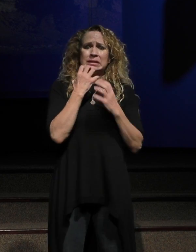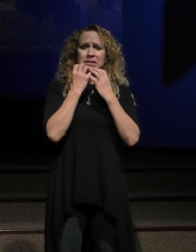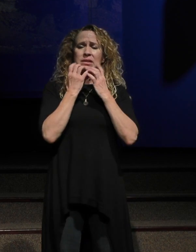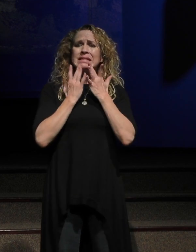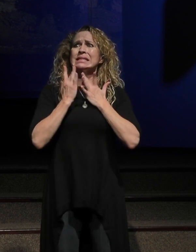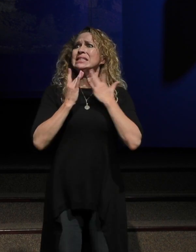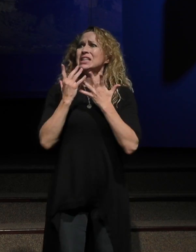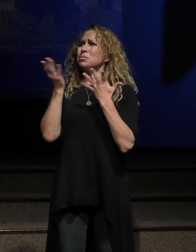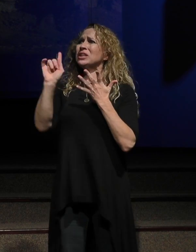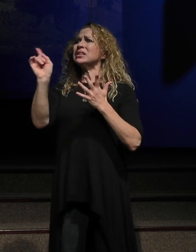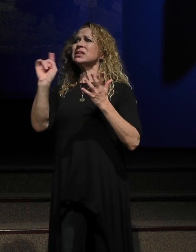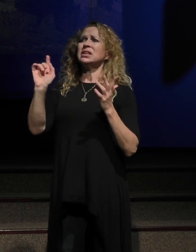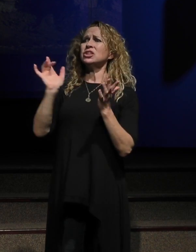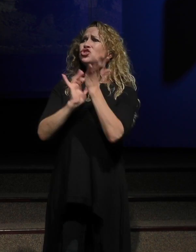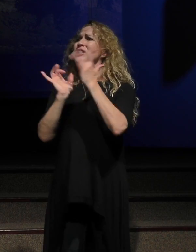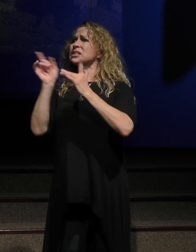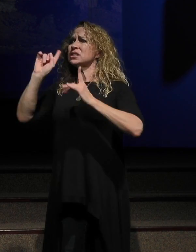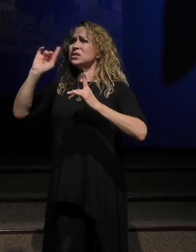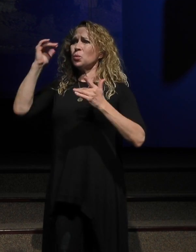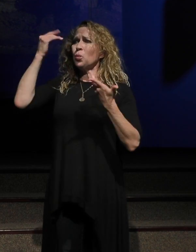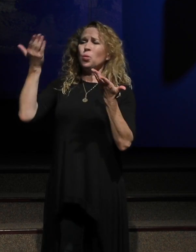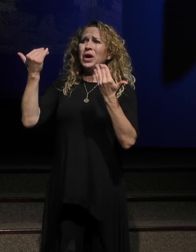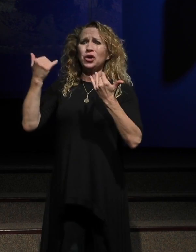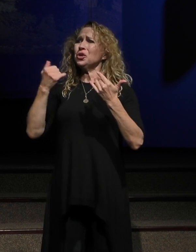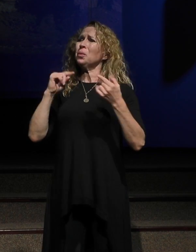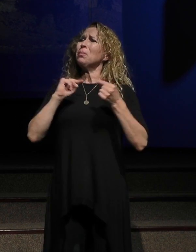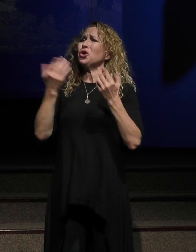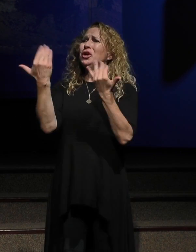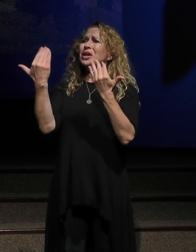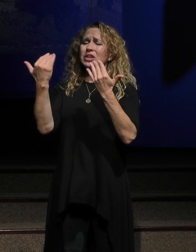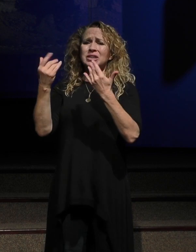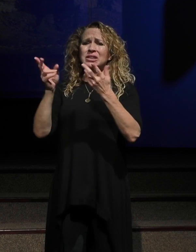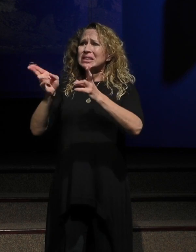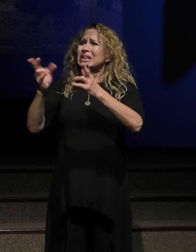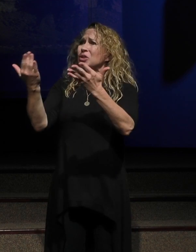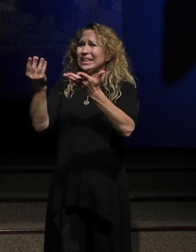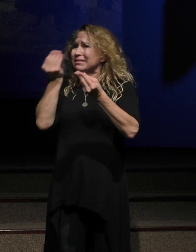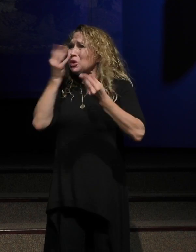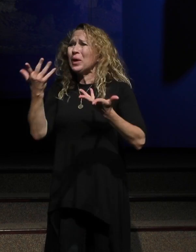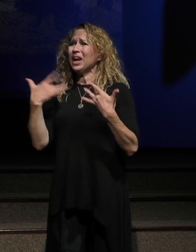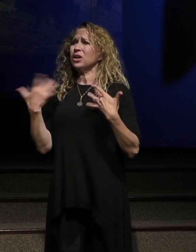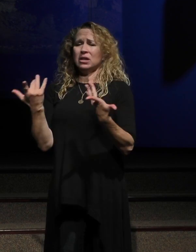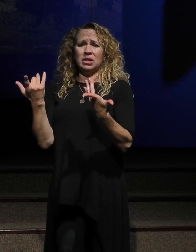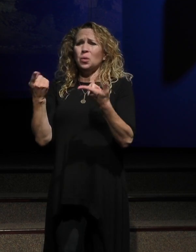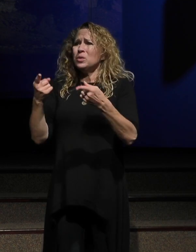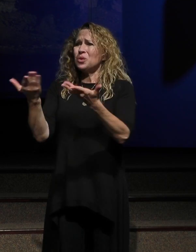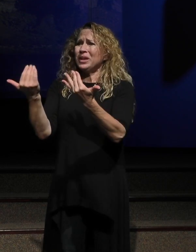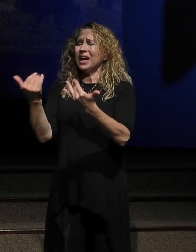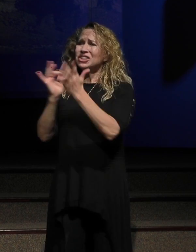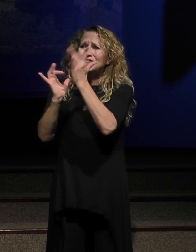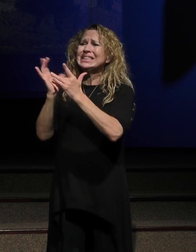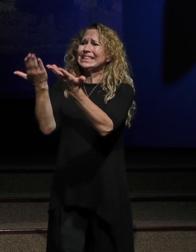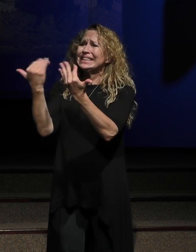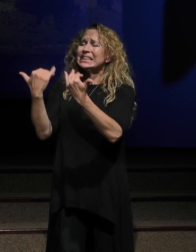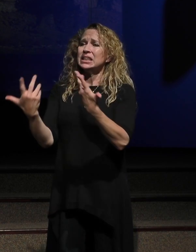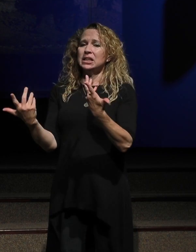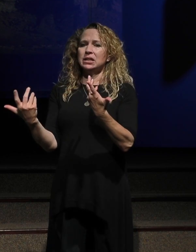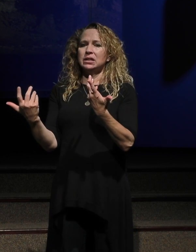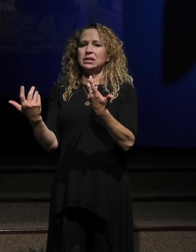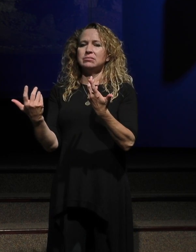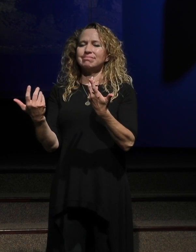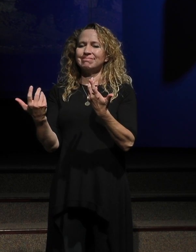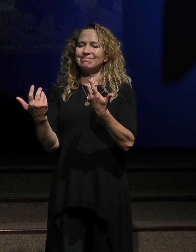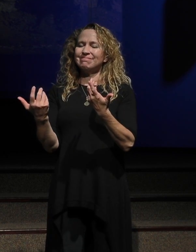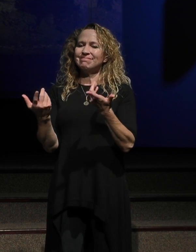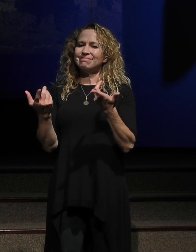where are you? Don't you know that we're in pain? Don't you know? Don't you care? What's going on? For many of us,